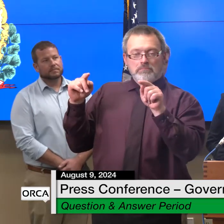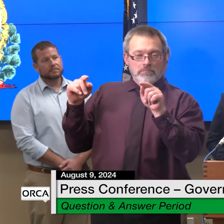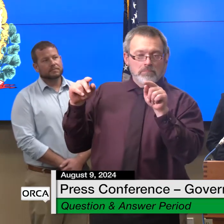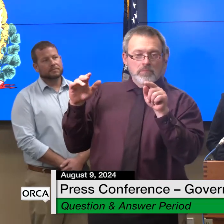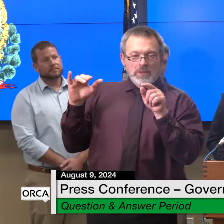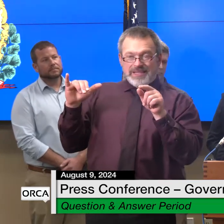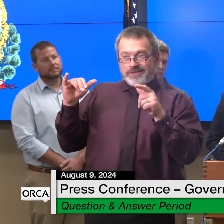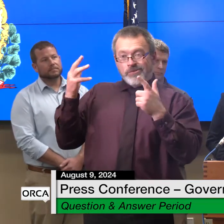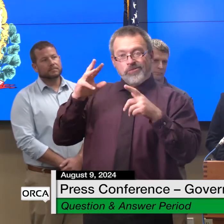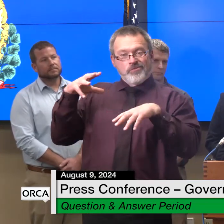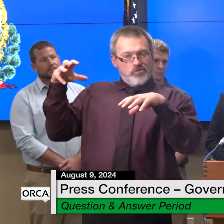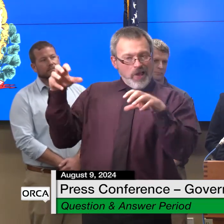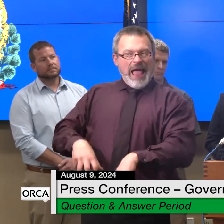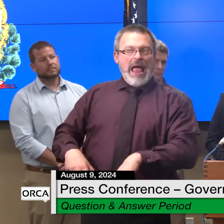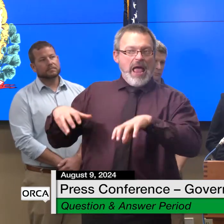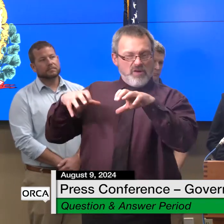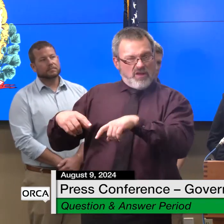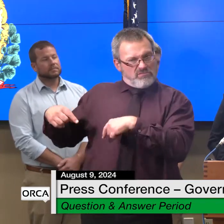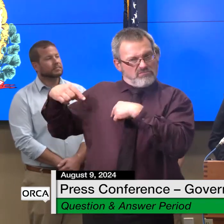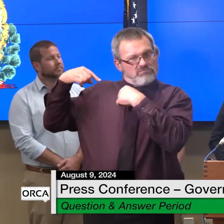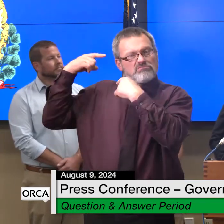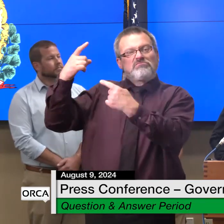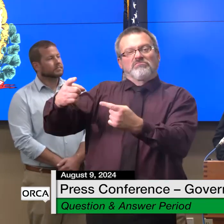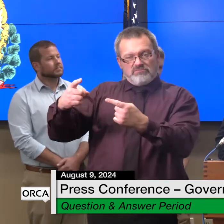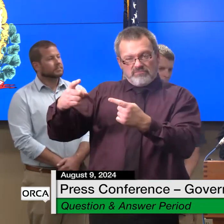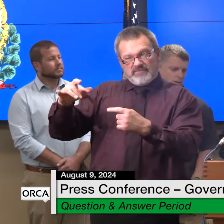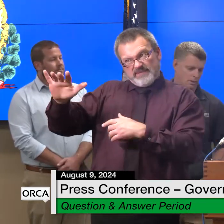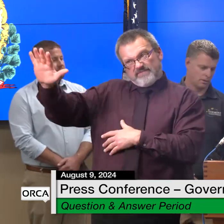amount of rain in the caldo in the area northeast kingdom